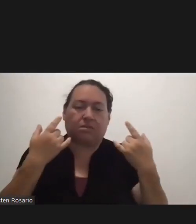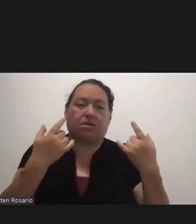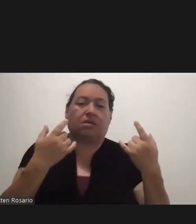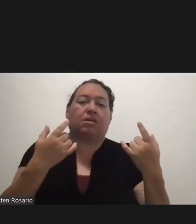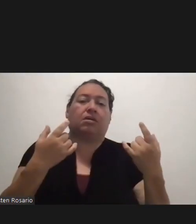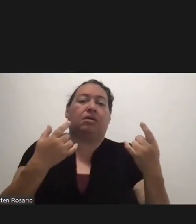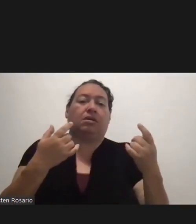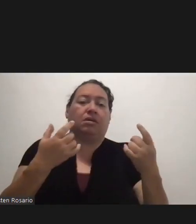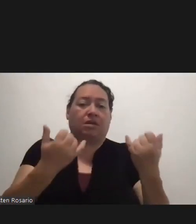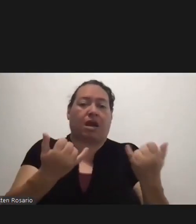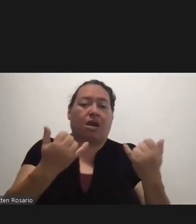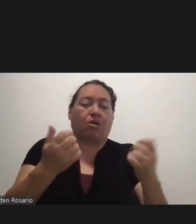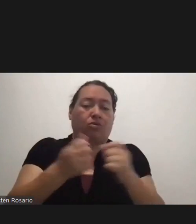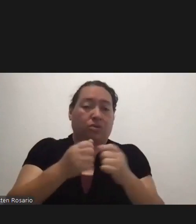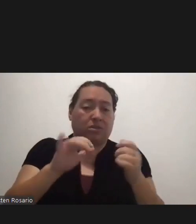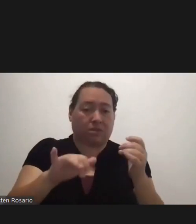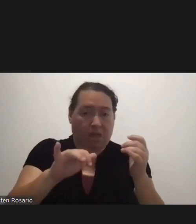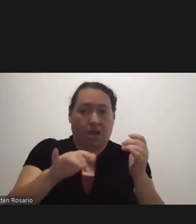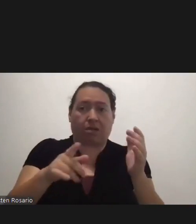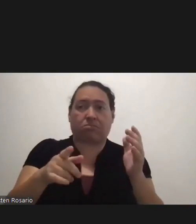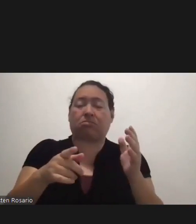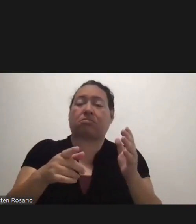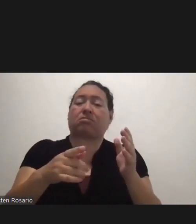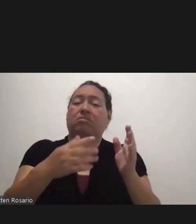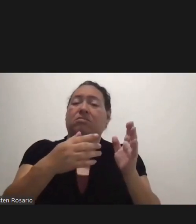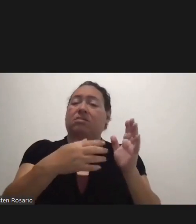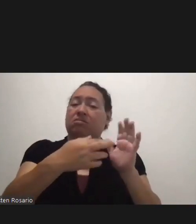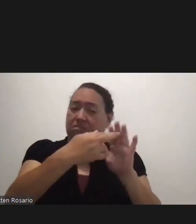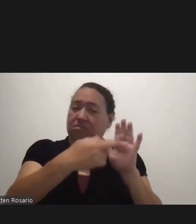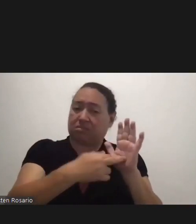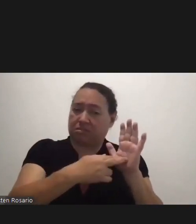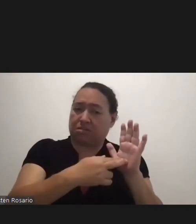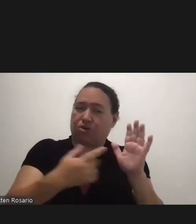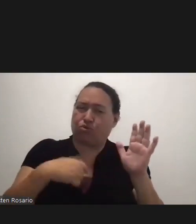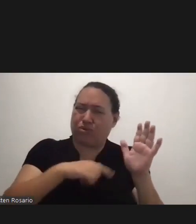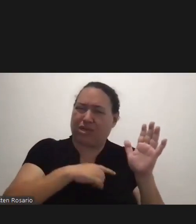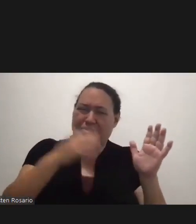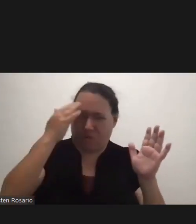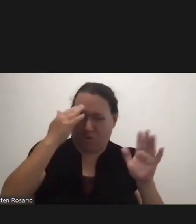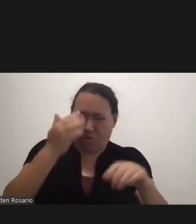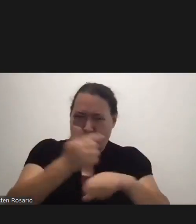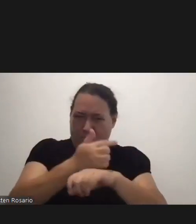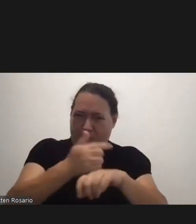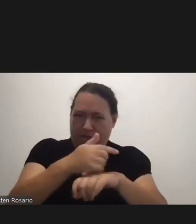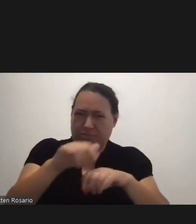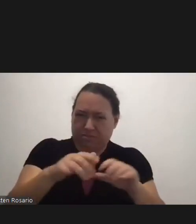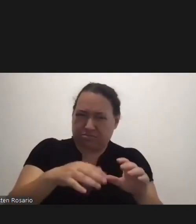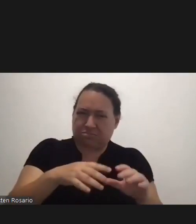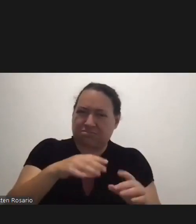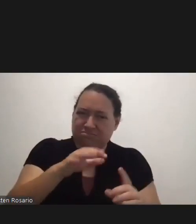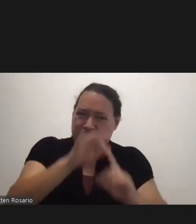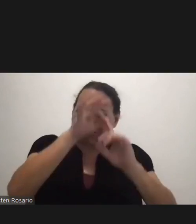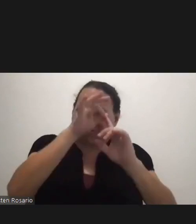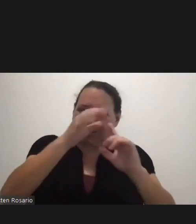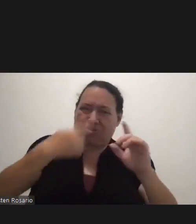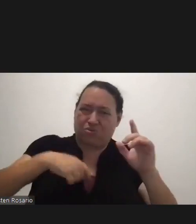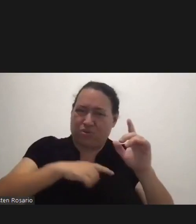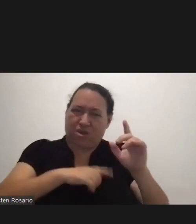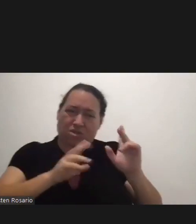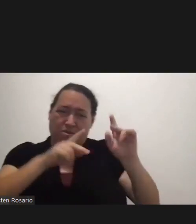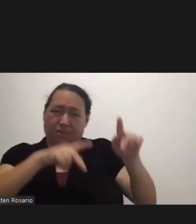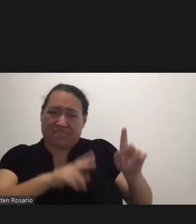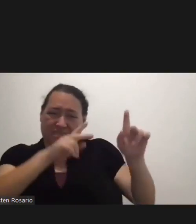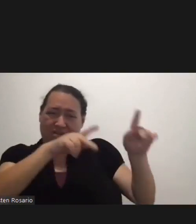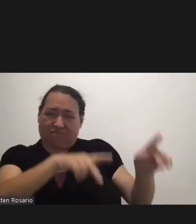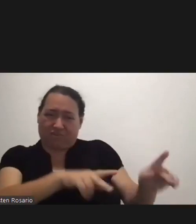guidance We know all too well That our situation in Guam is unique Being isolated in the Pacific We do